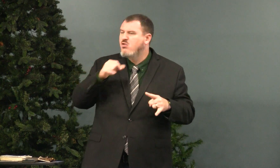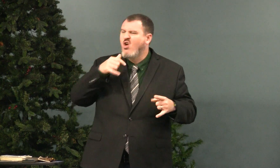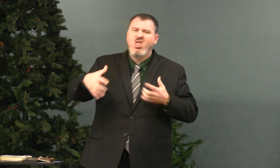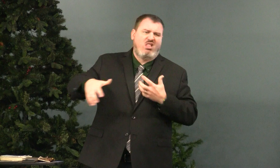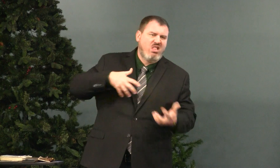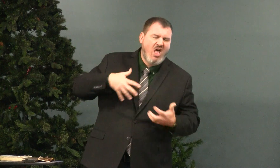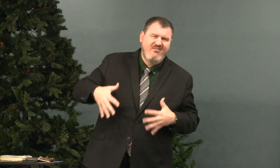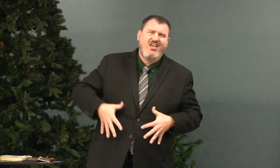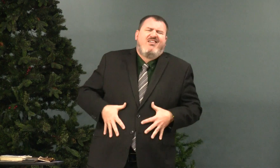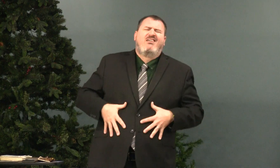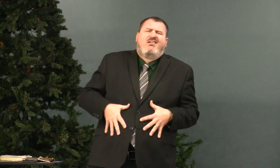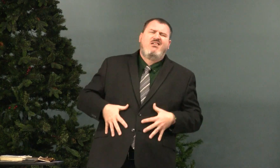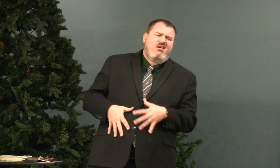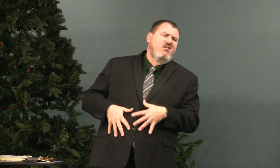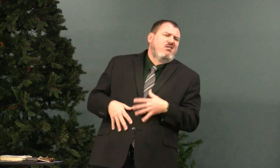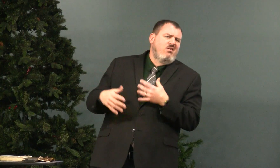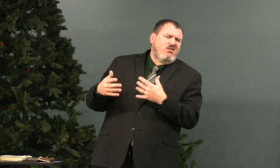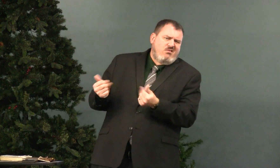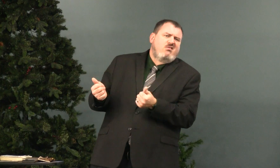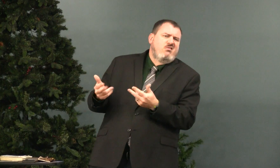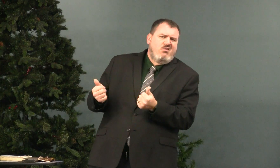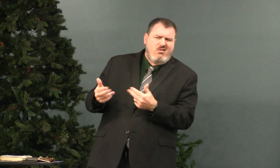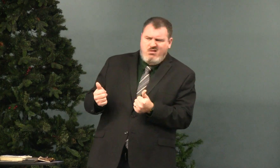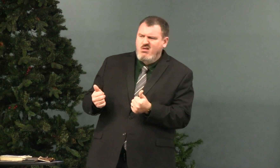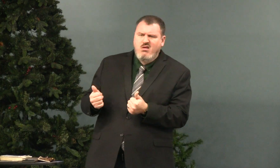But don't mock them and laugh them. laugh at them.